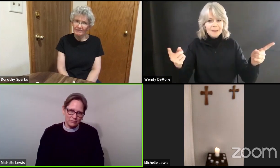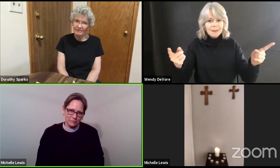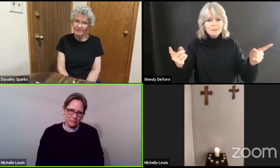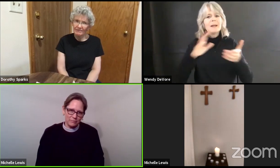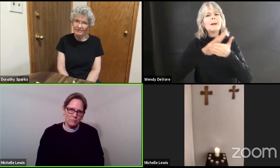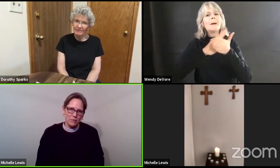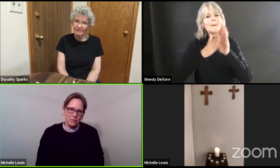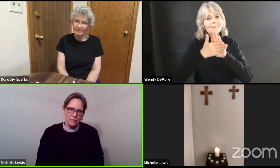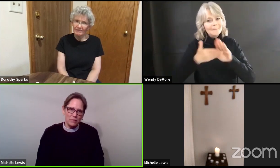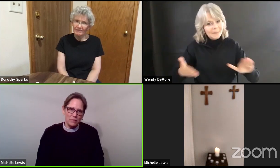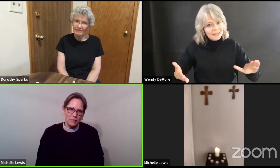be with you